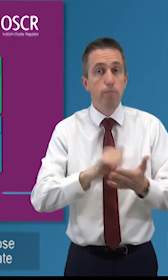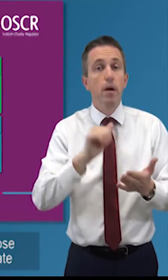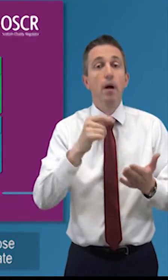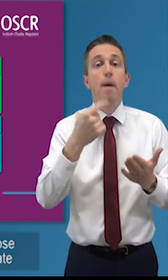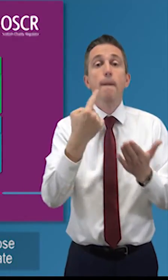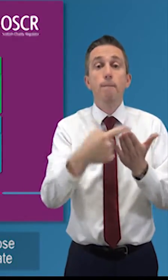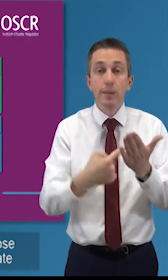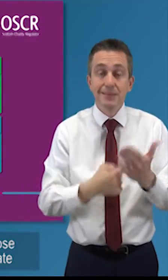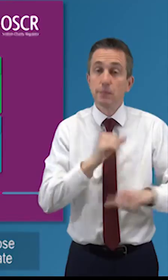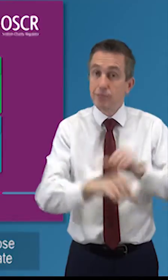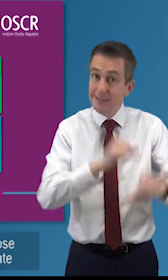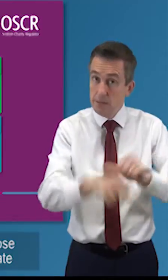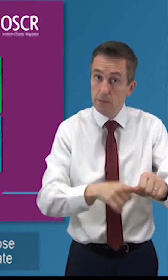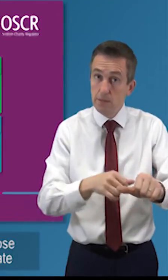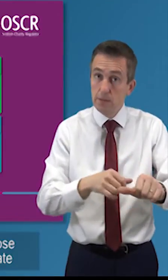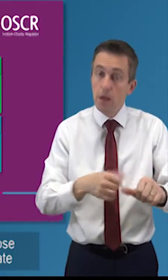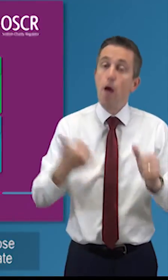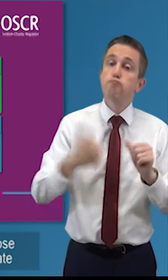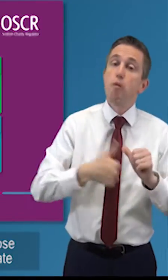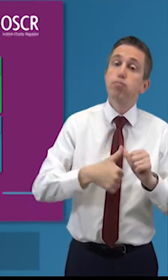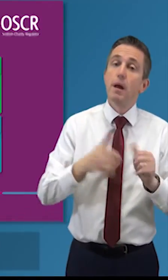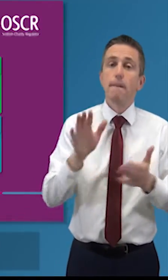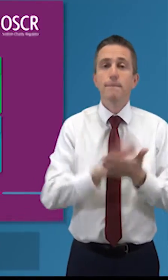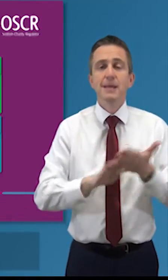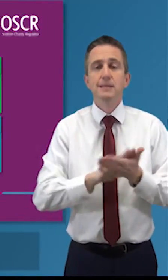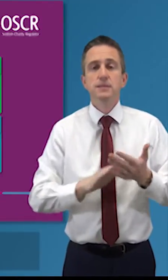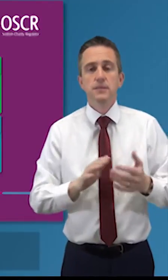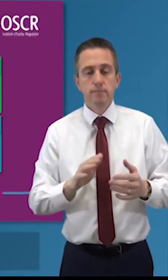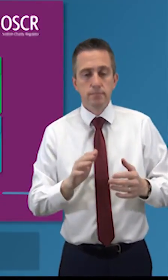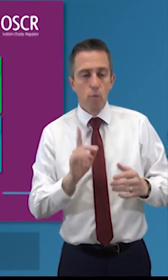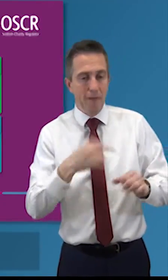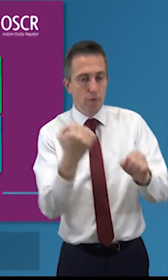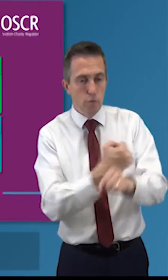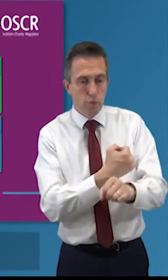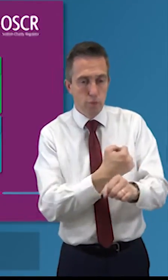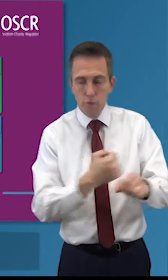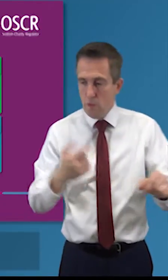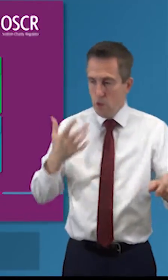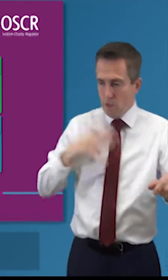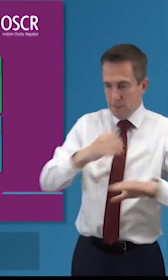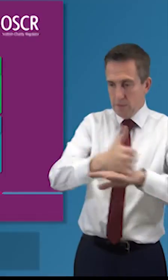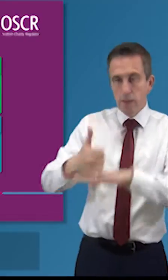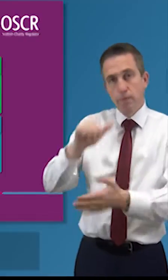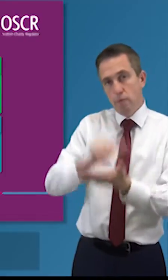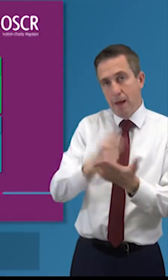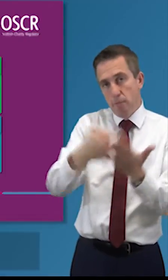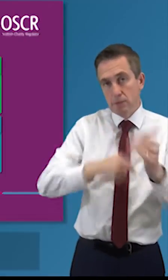properly implement those policies and procedures and appropriate means right for the kind of thing that you do and the scale of what you do